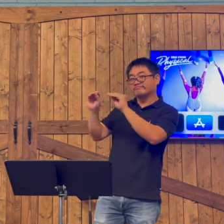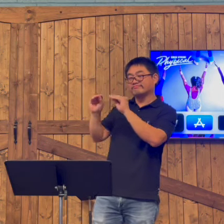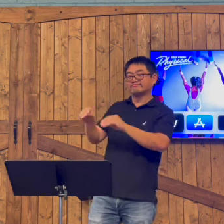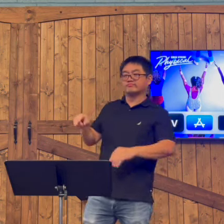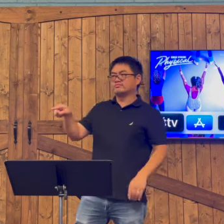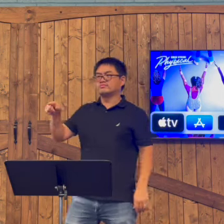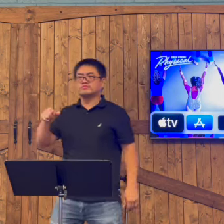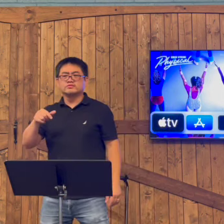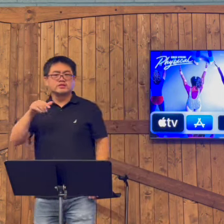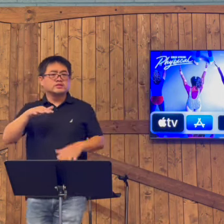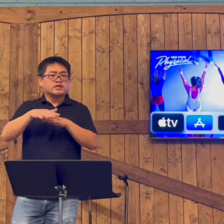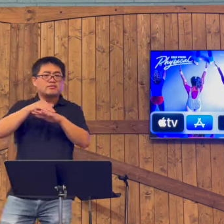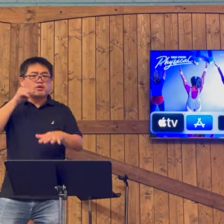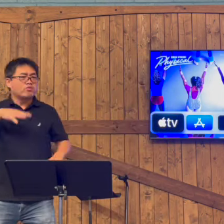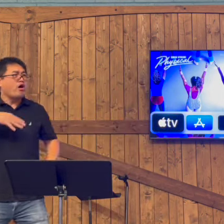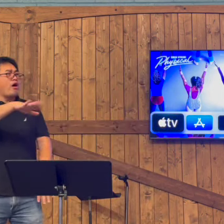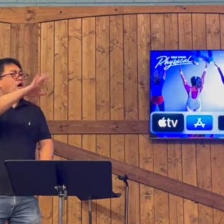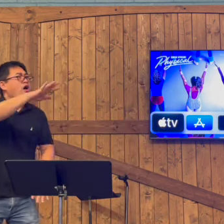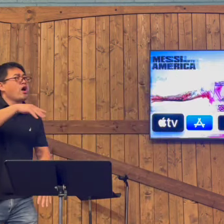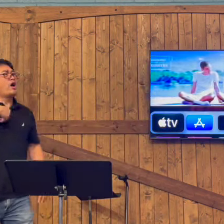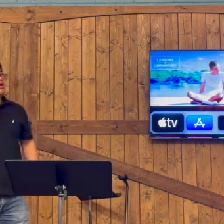woman was there listening to Jesus' teaching.